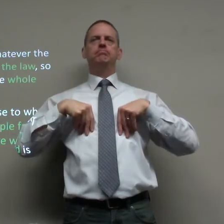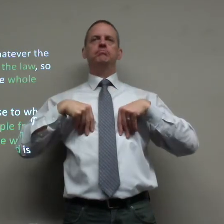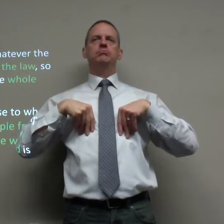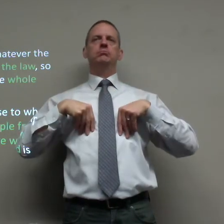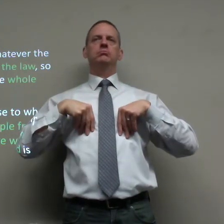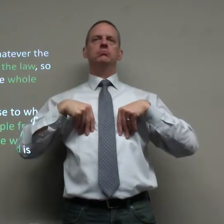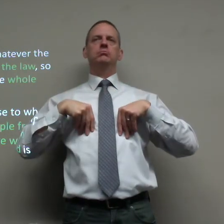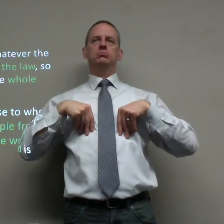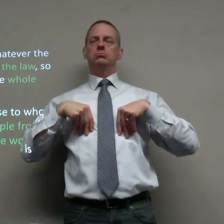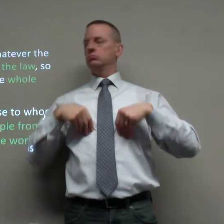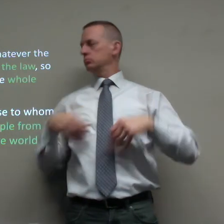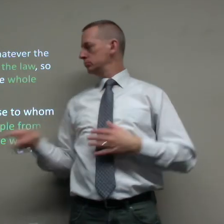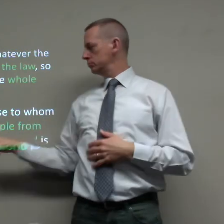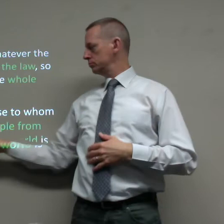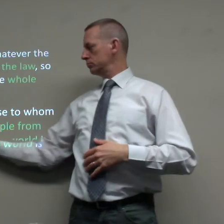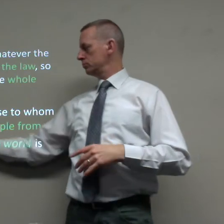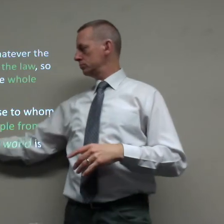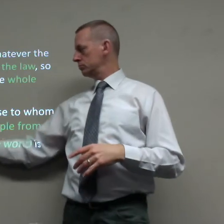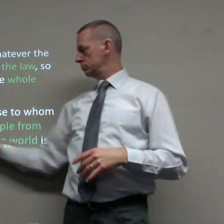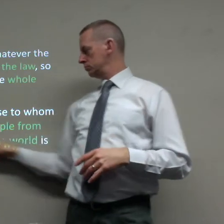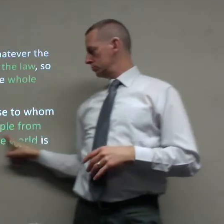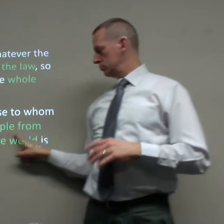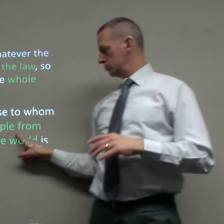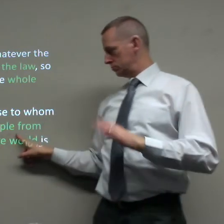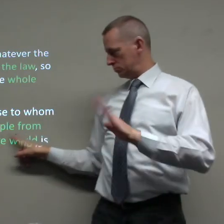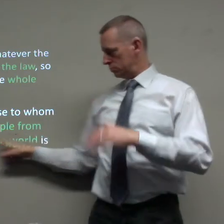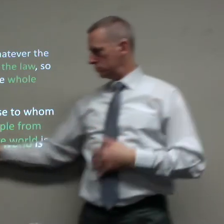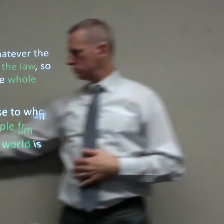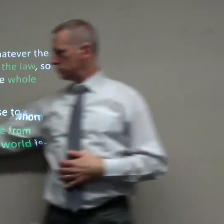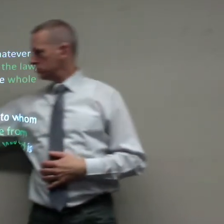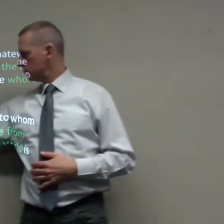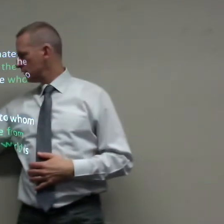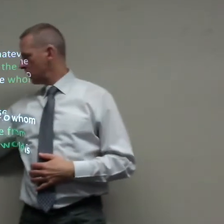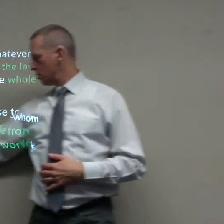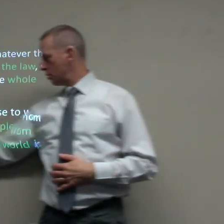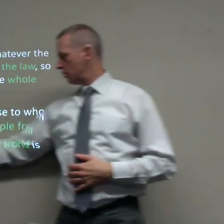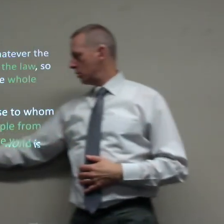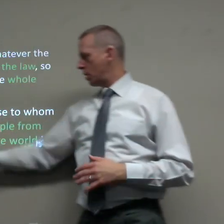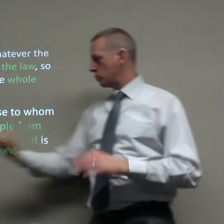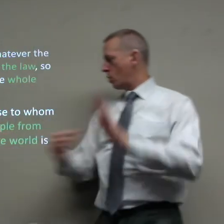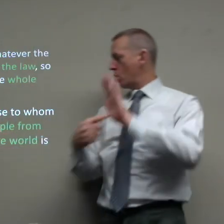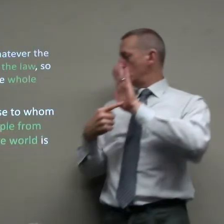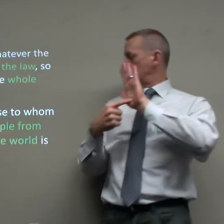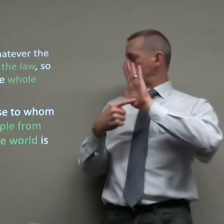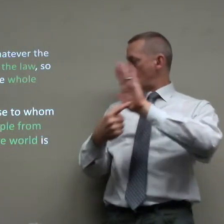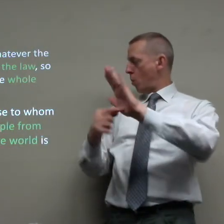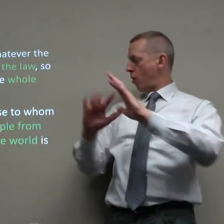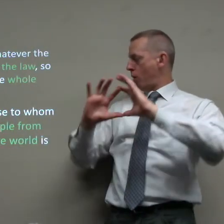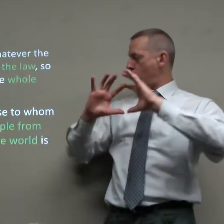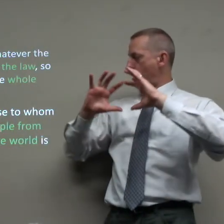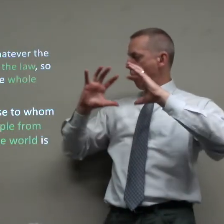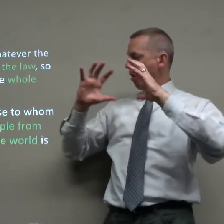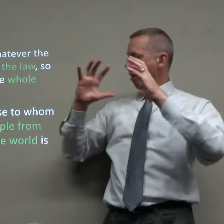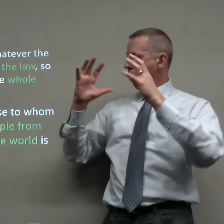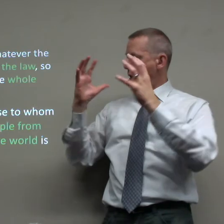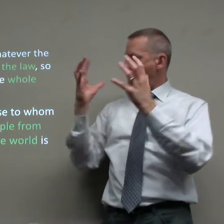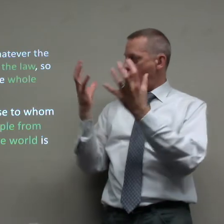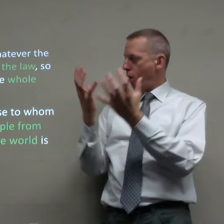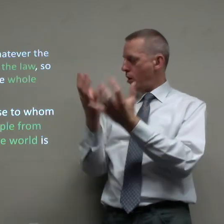accept and to show that the entire world